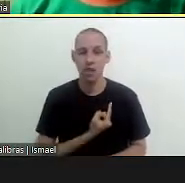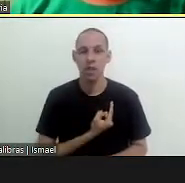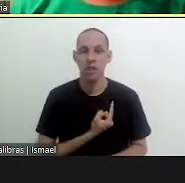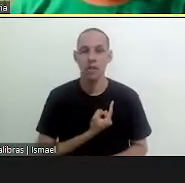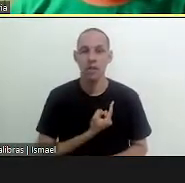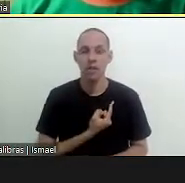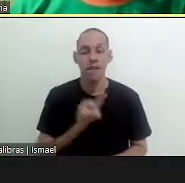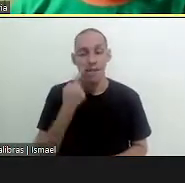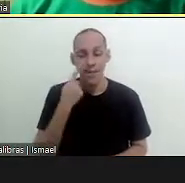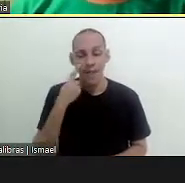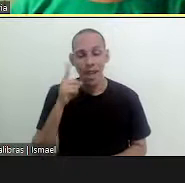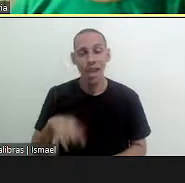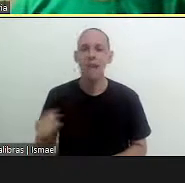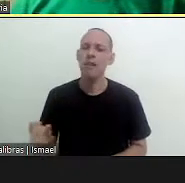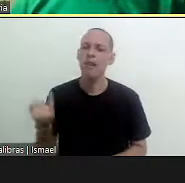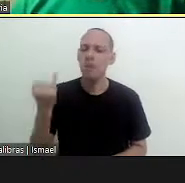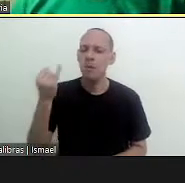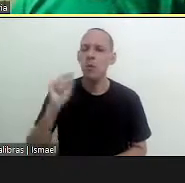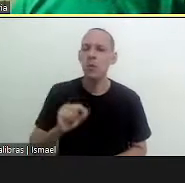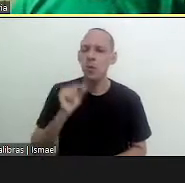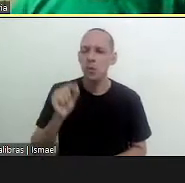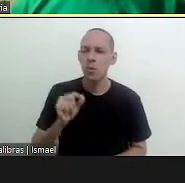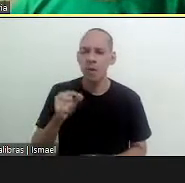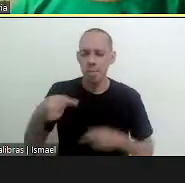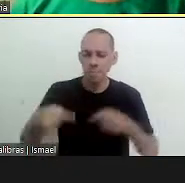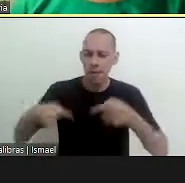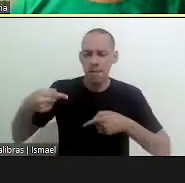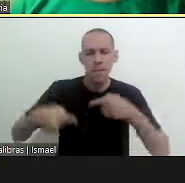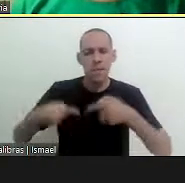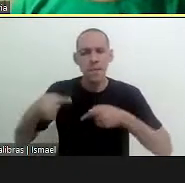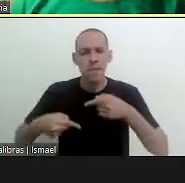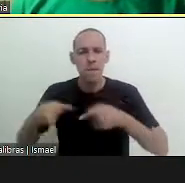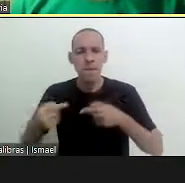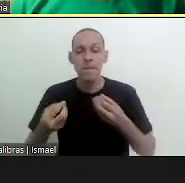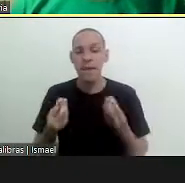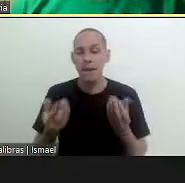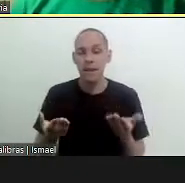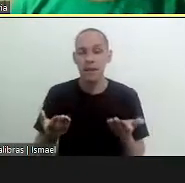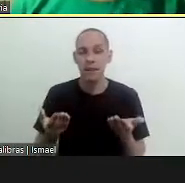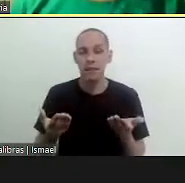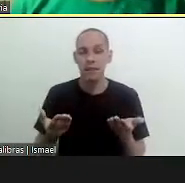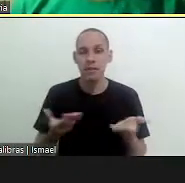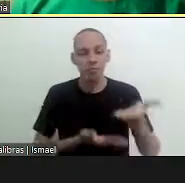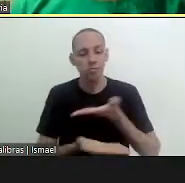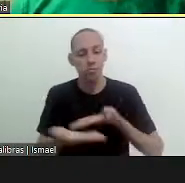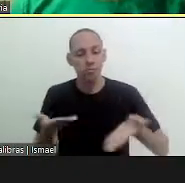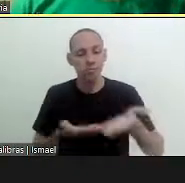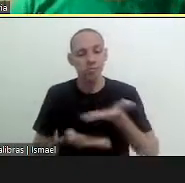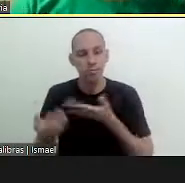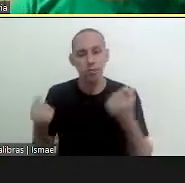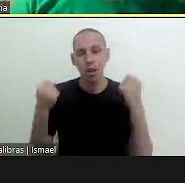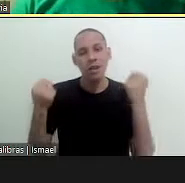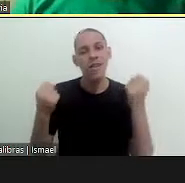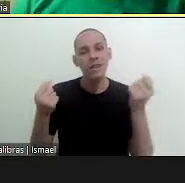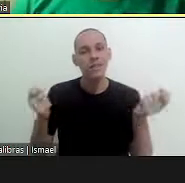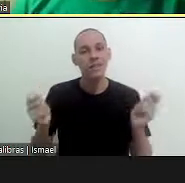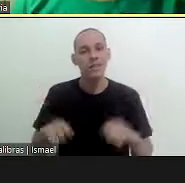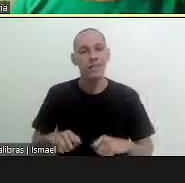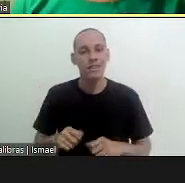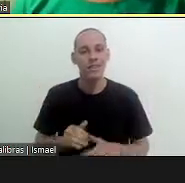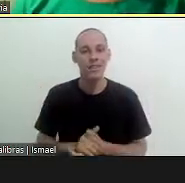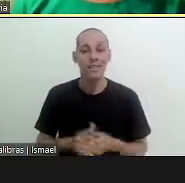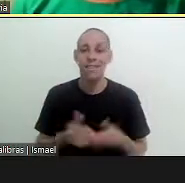and we consider it as important this was a very lengthy debate which took place we considered that this is something that could be shared